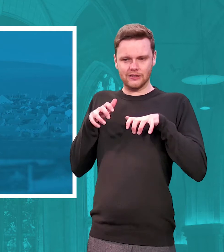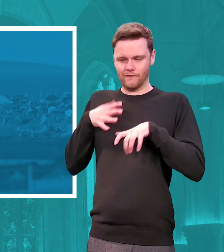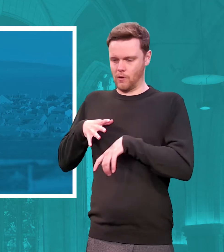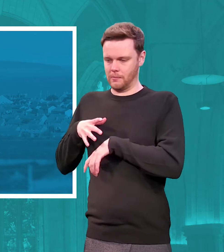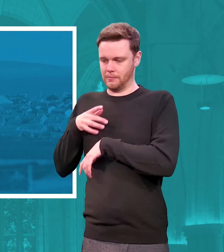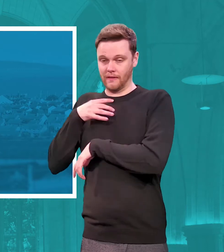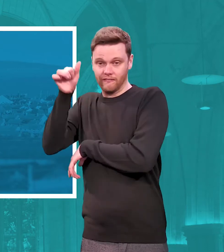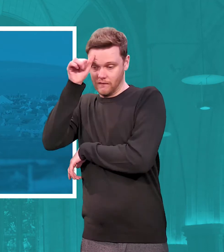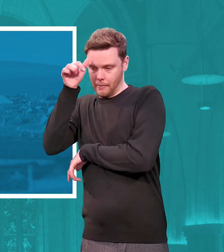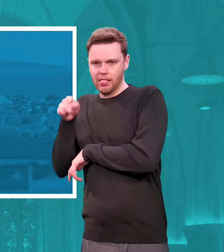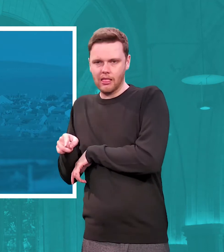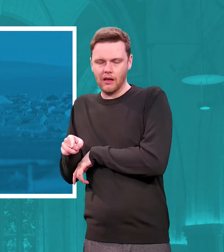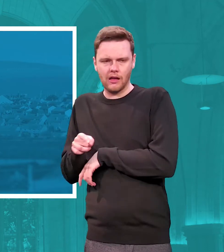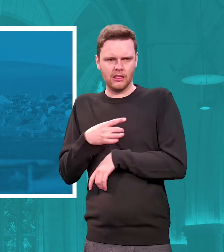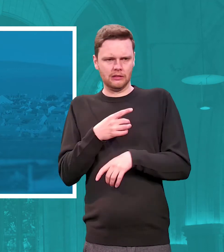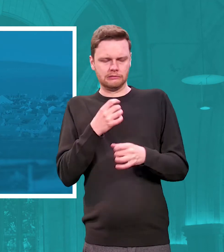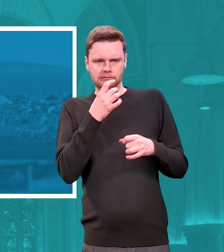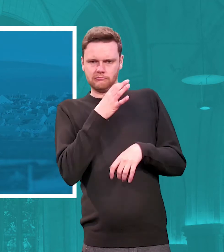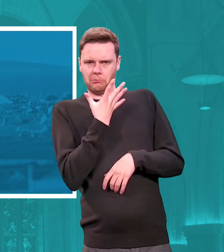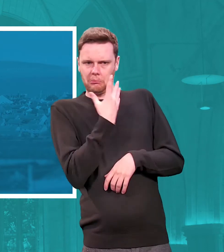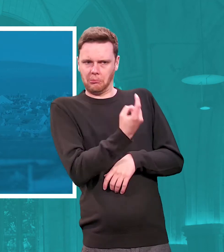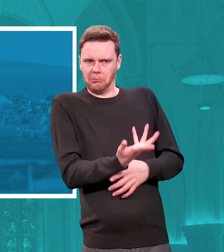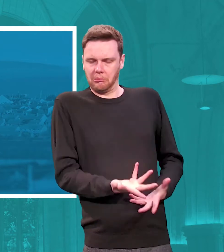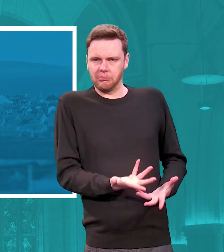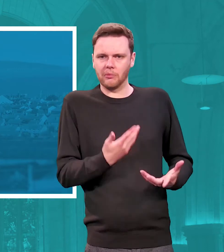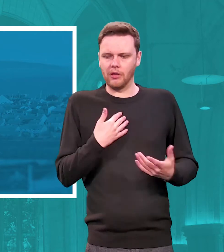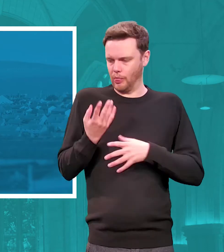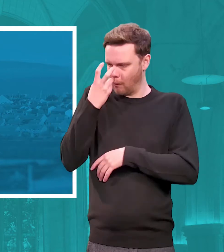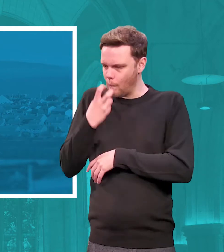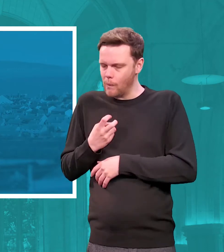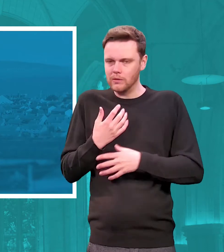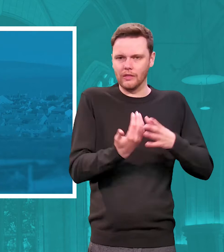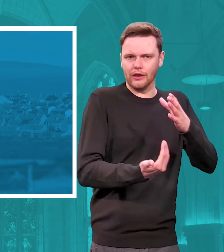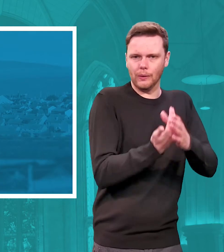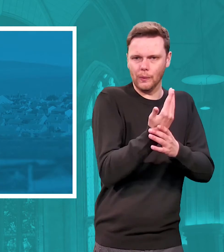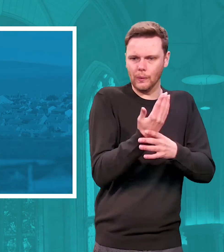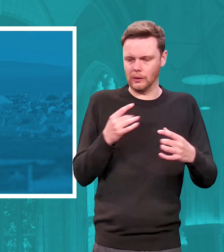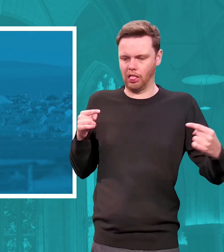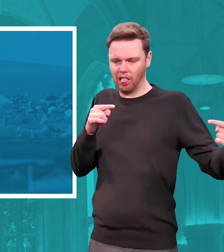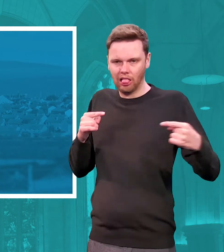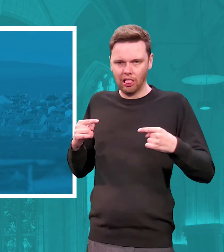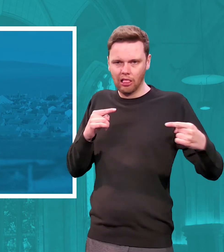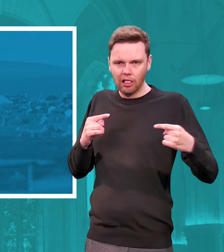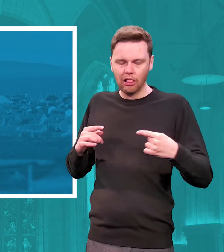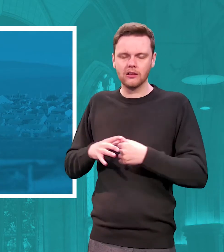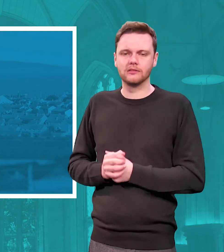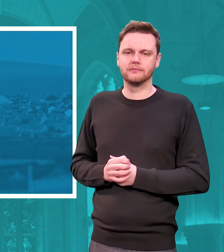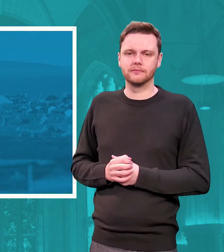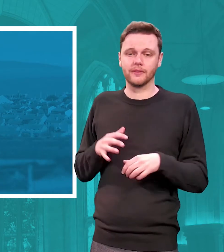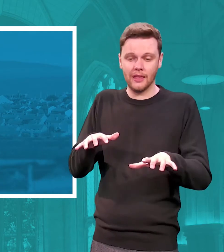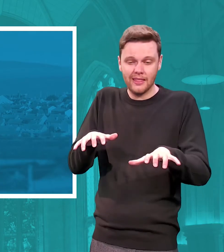unfamiliar the old and the new the tension between what we resource